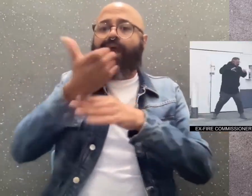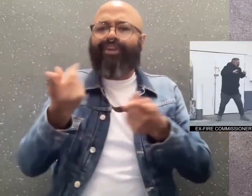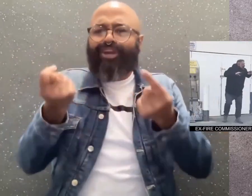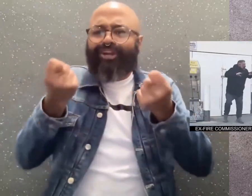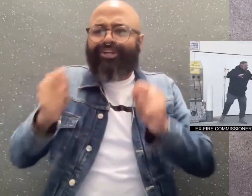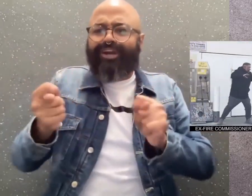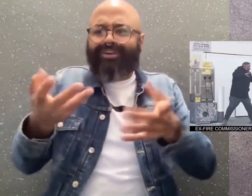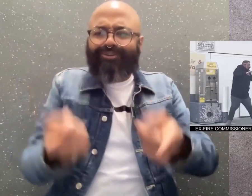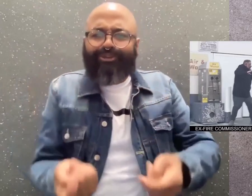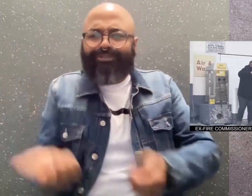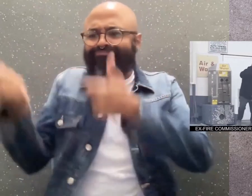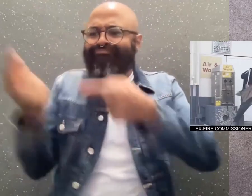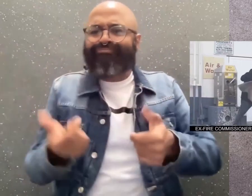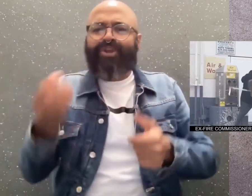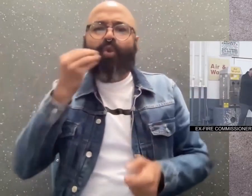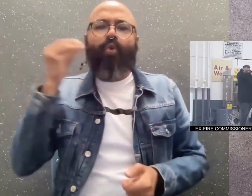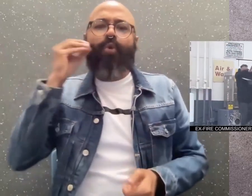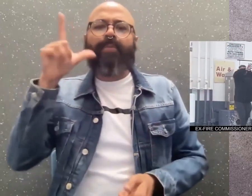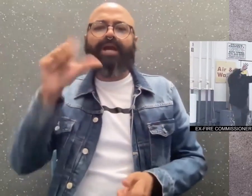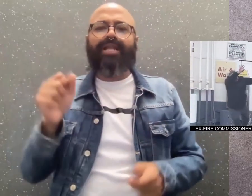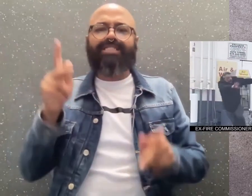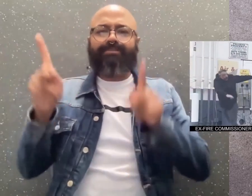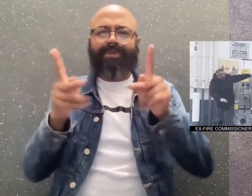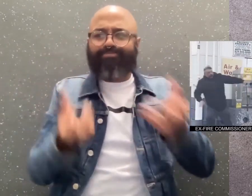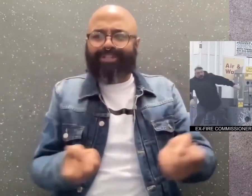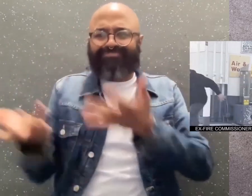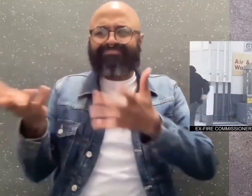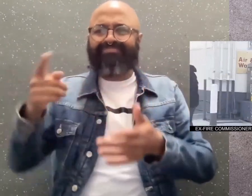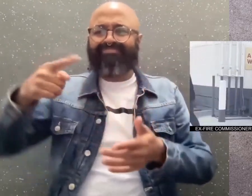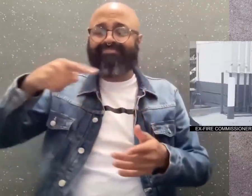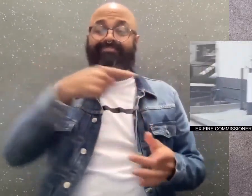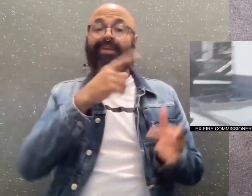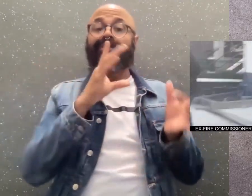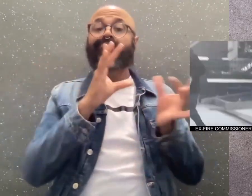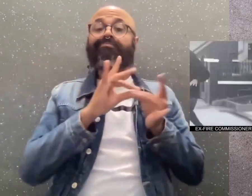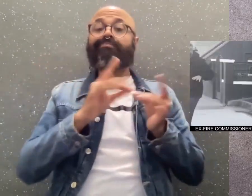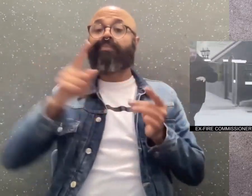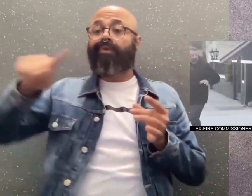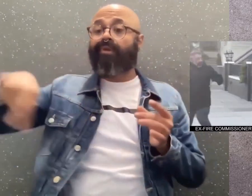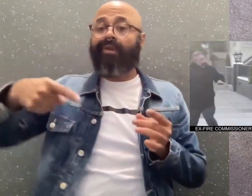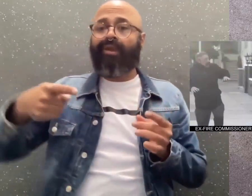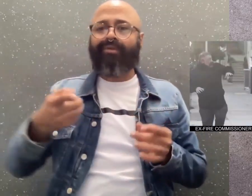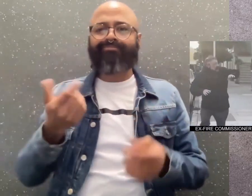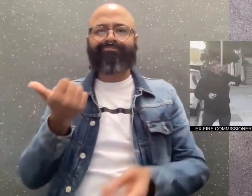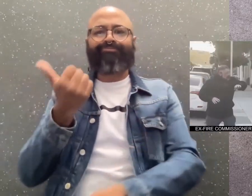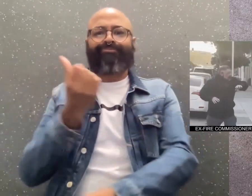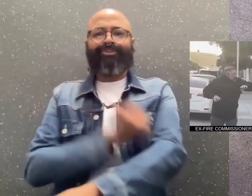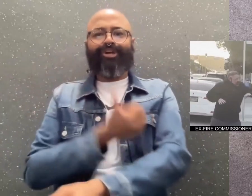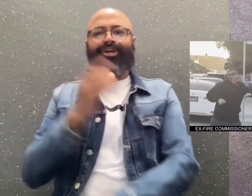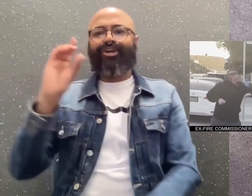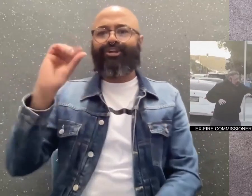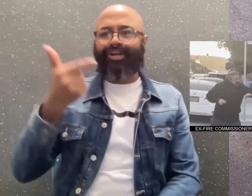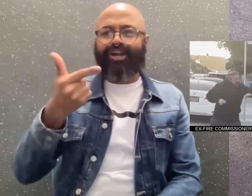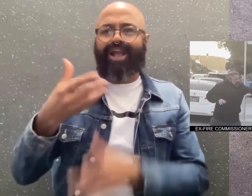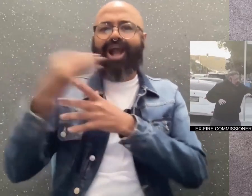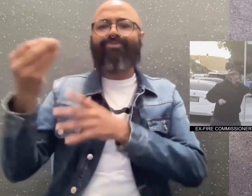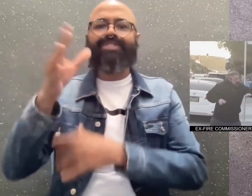Carmignani says he is a victim, attacked after trying to remove homeless people he says were doing drugs outside his parents'